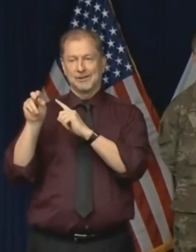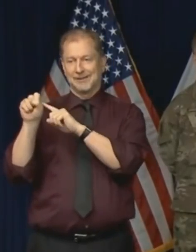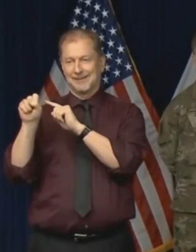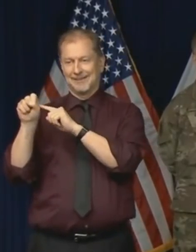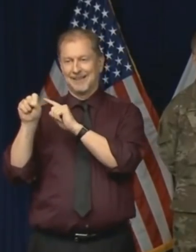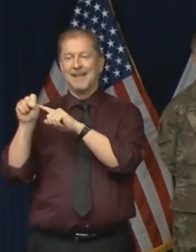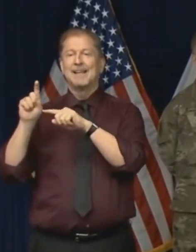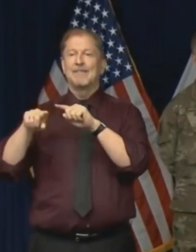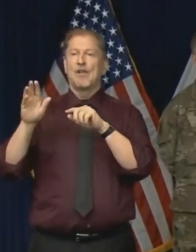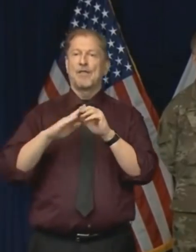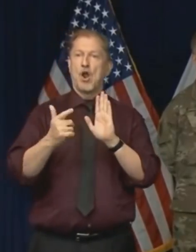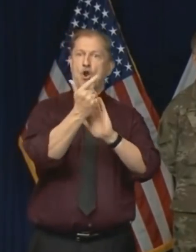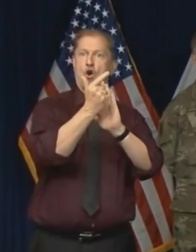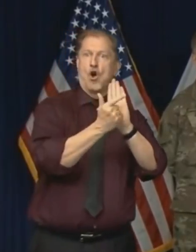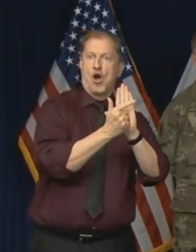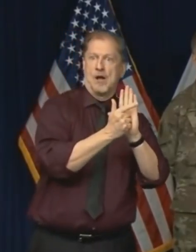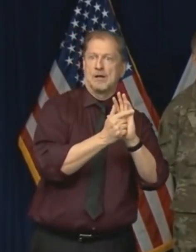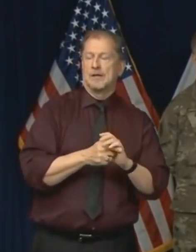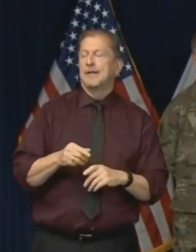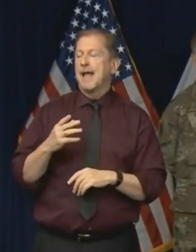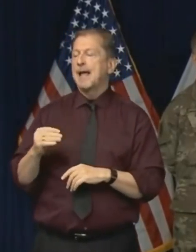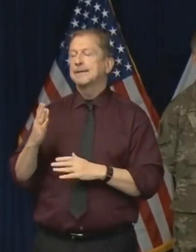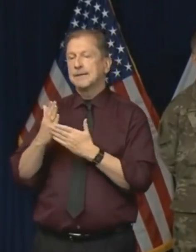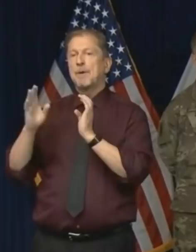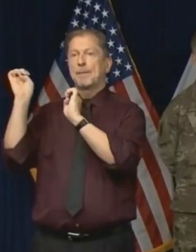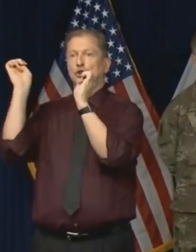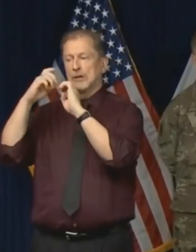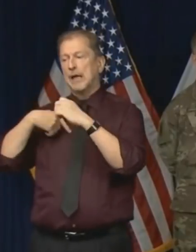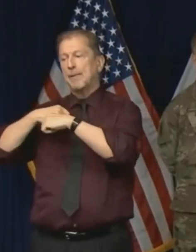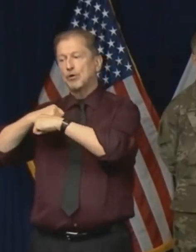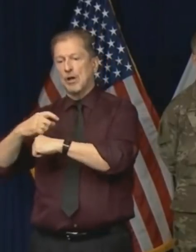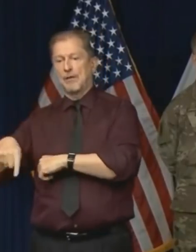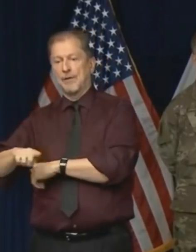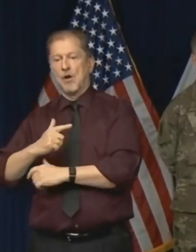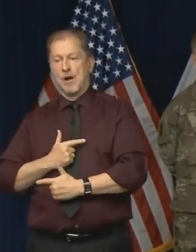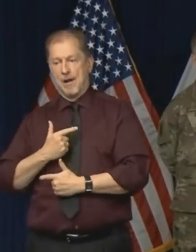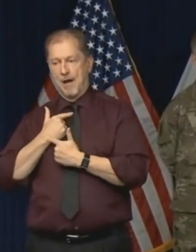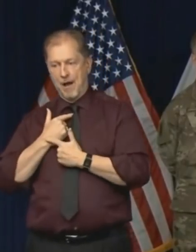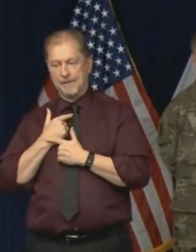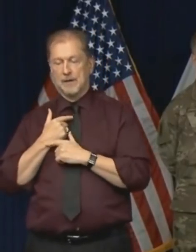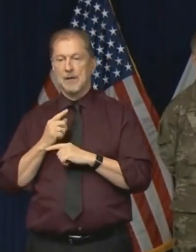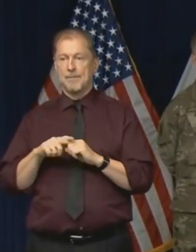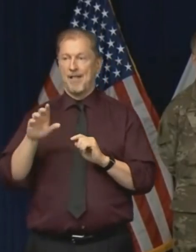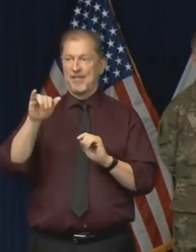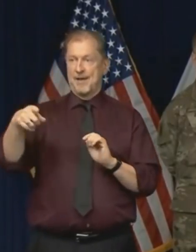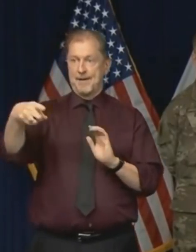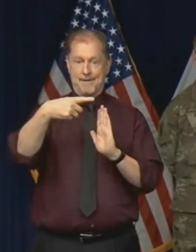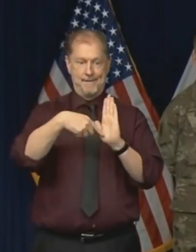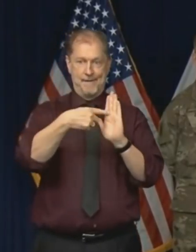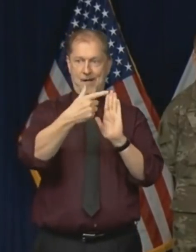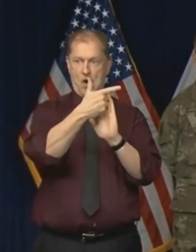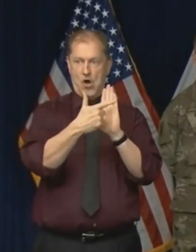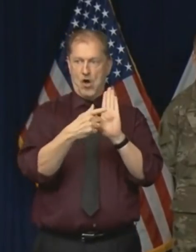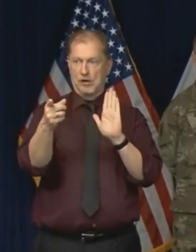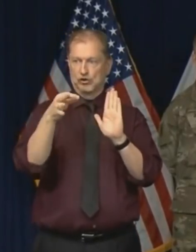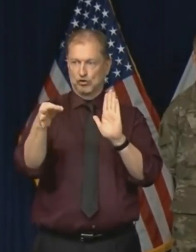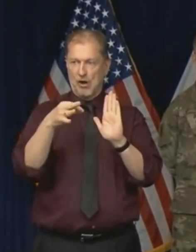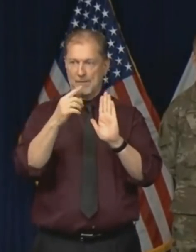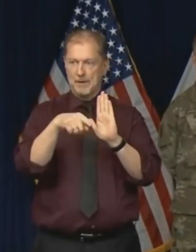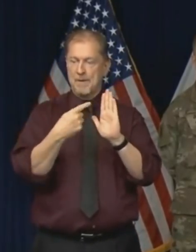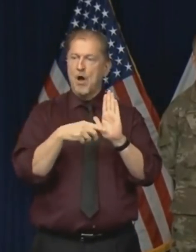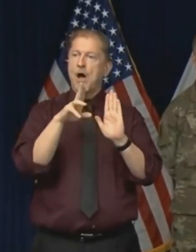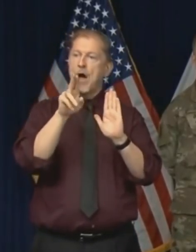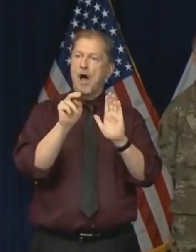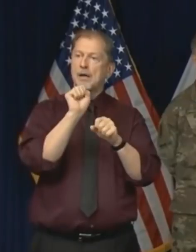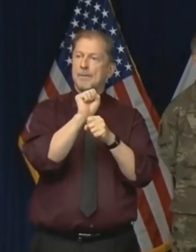emergency to protect people's lives. And so I would suggest, this is a situation that you're describing, that I